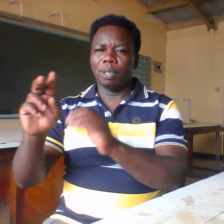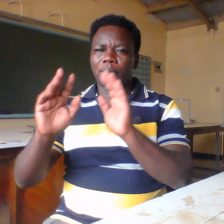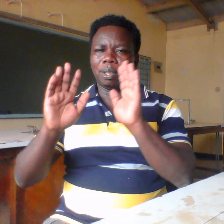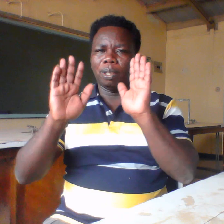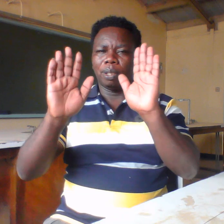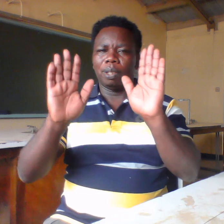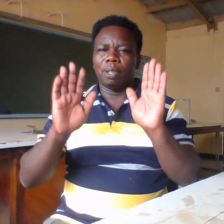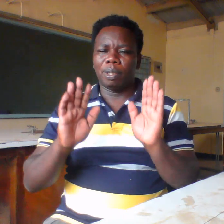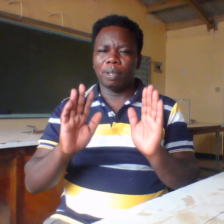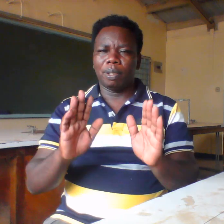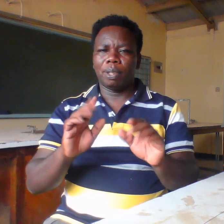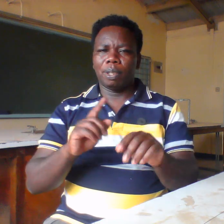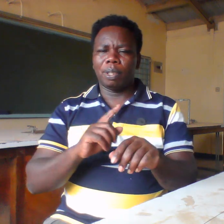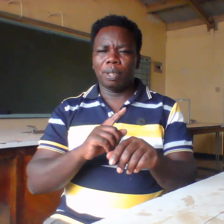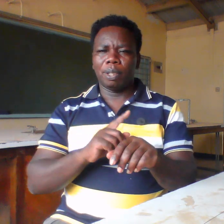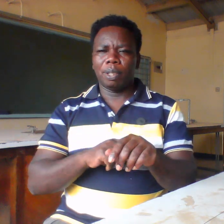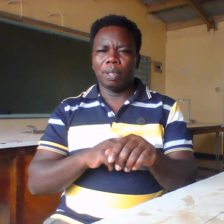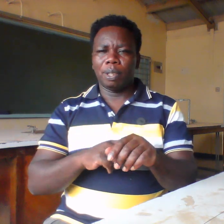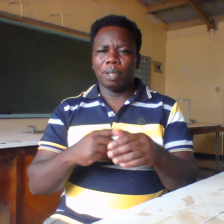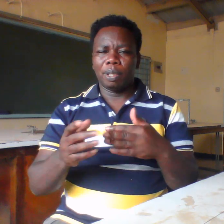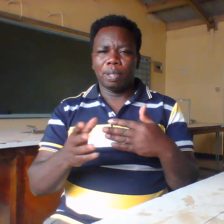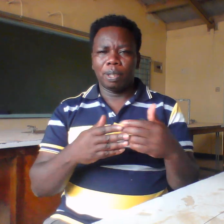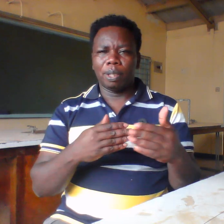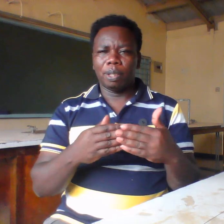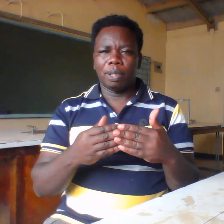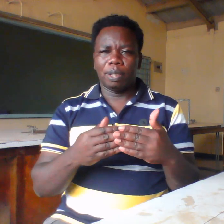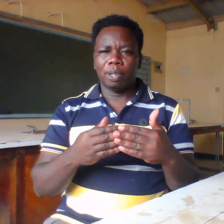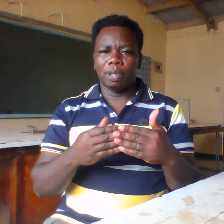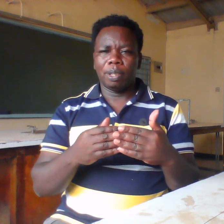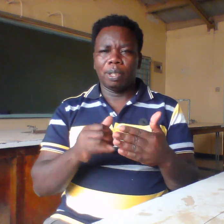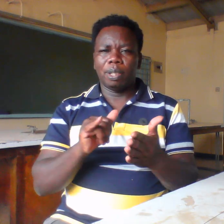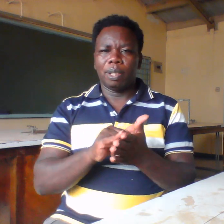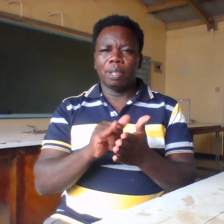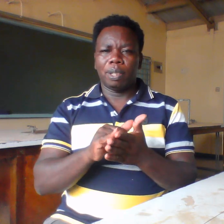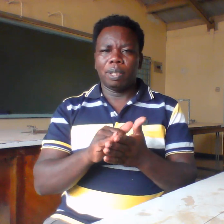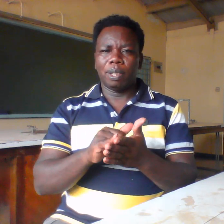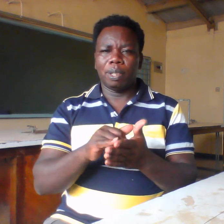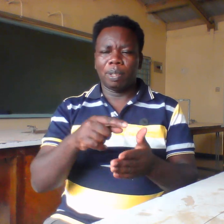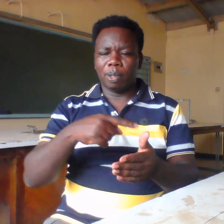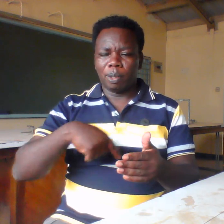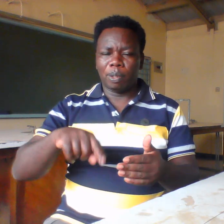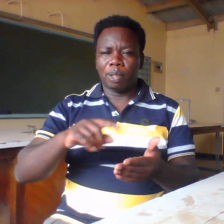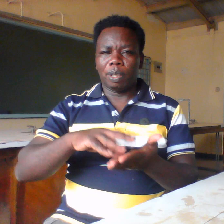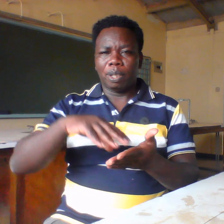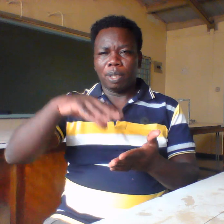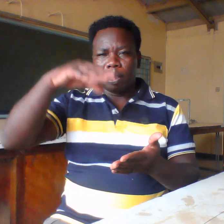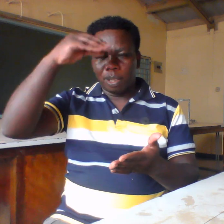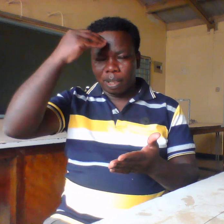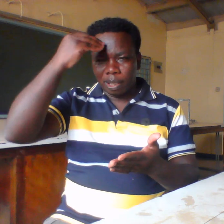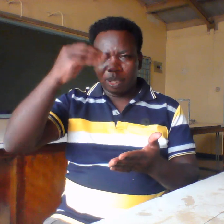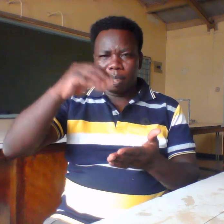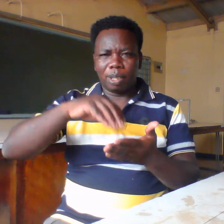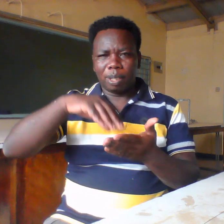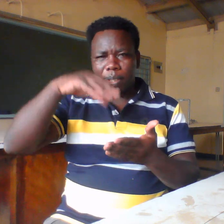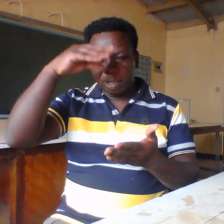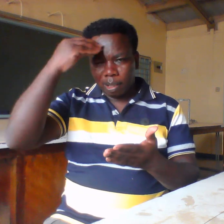communication with the government, that we learn how to do it and we do it.